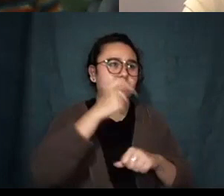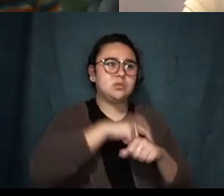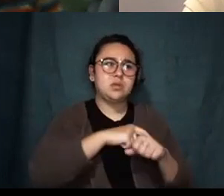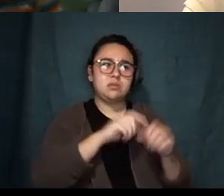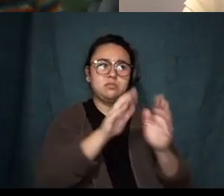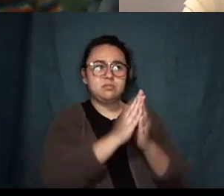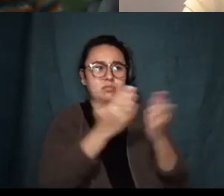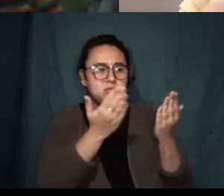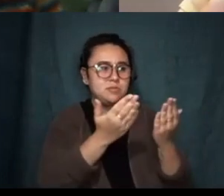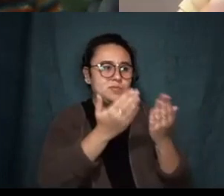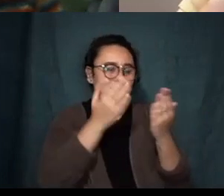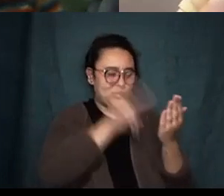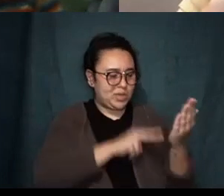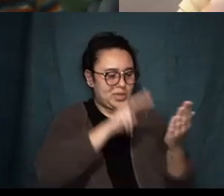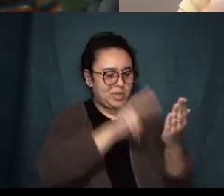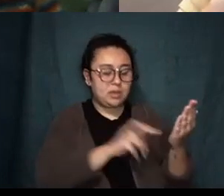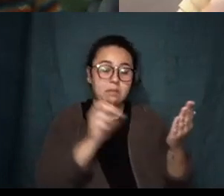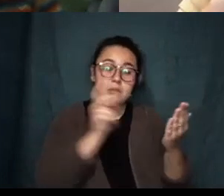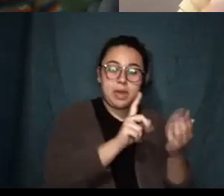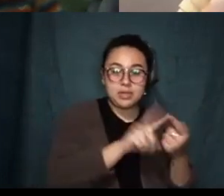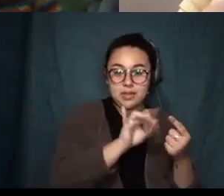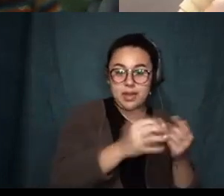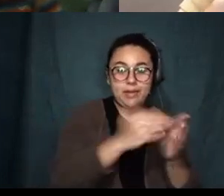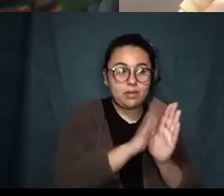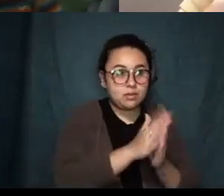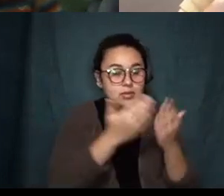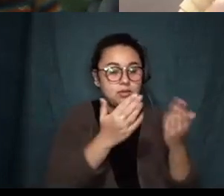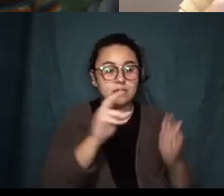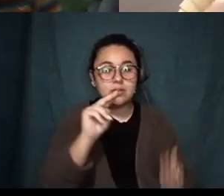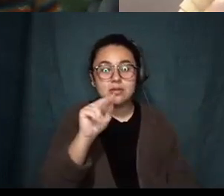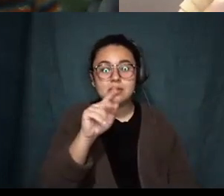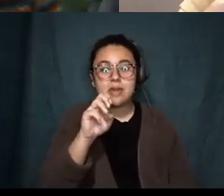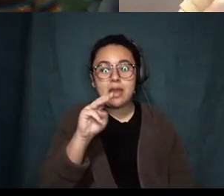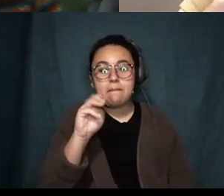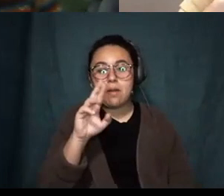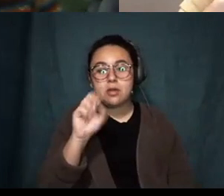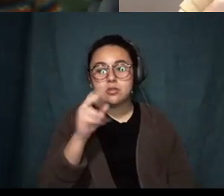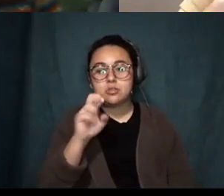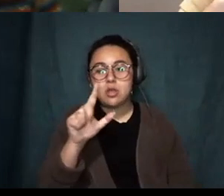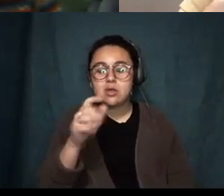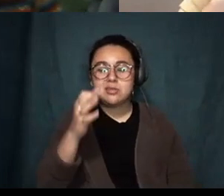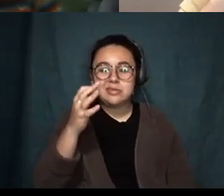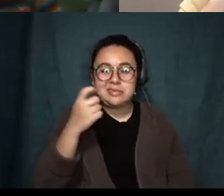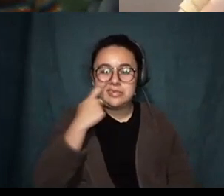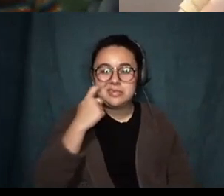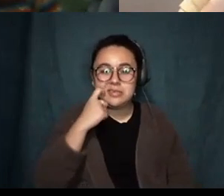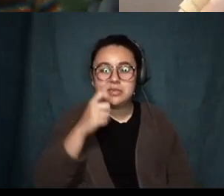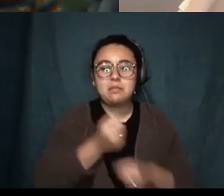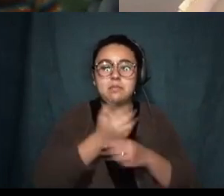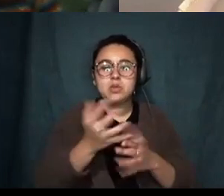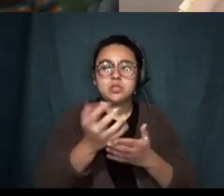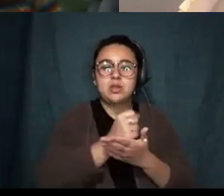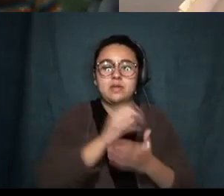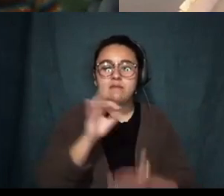coming back and forth to is uh Nate Marshall's most recent poetry collection finna which came out in